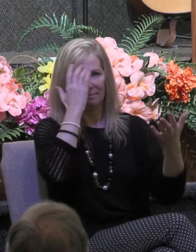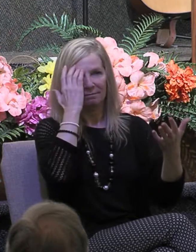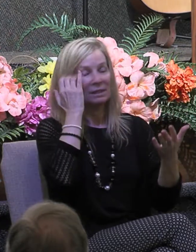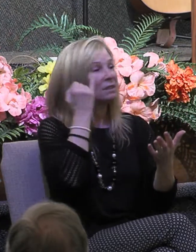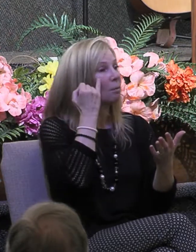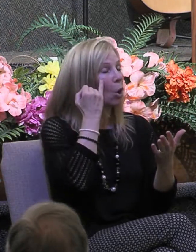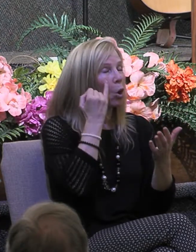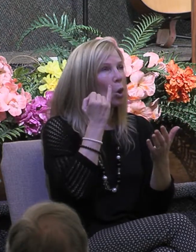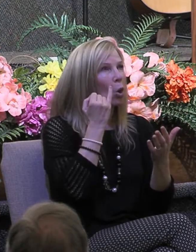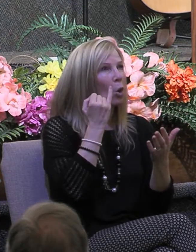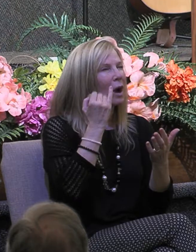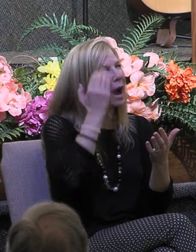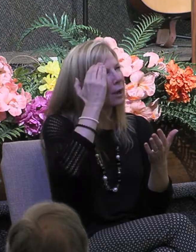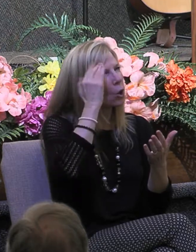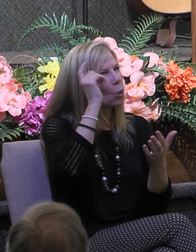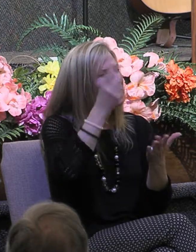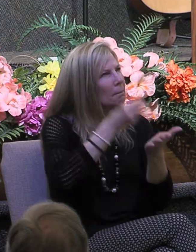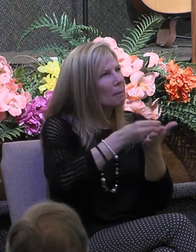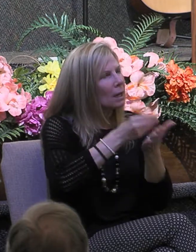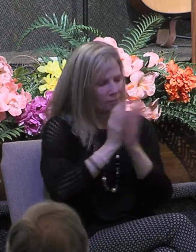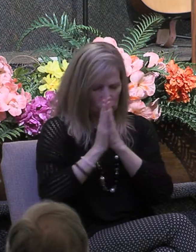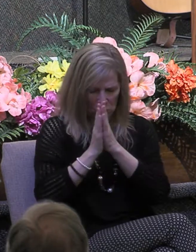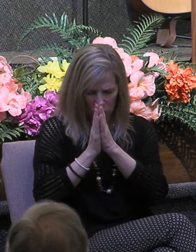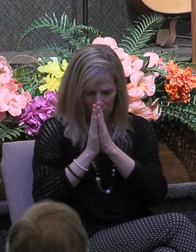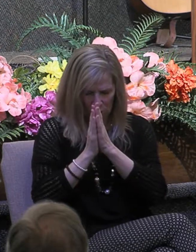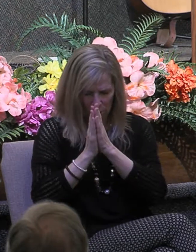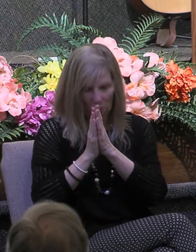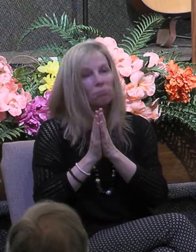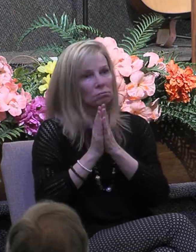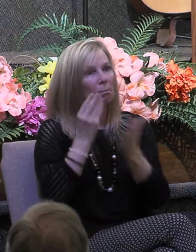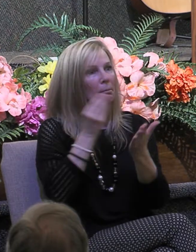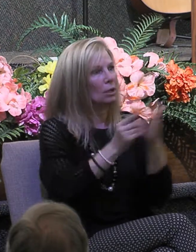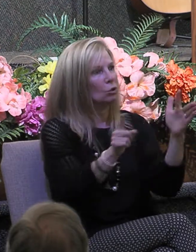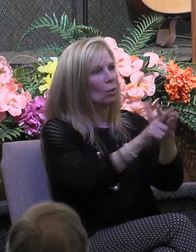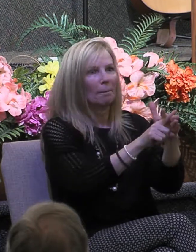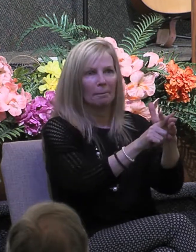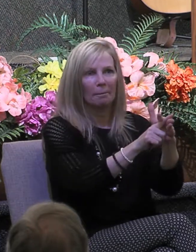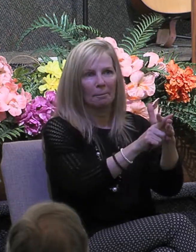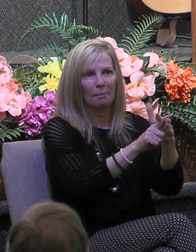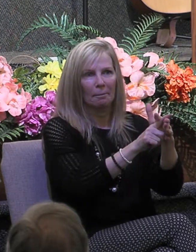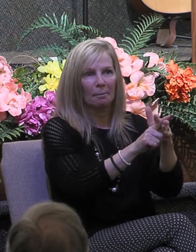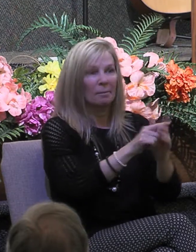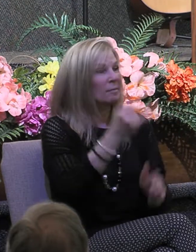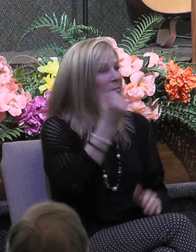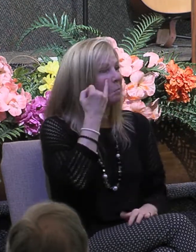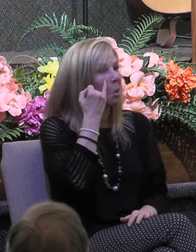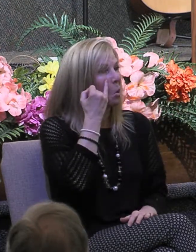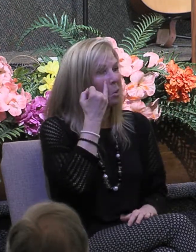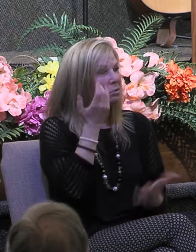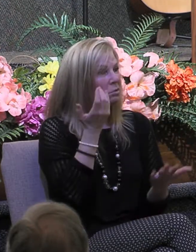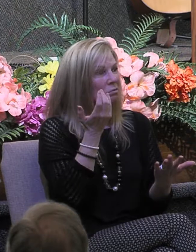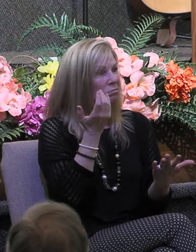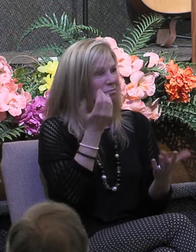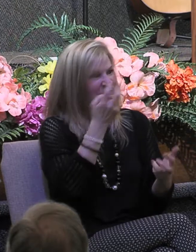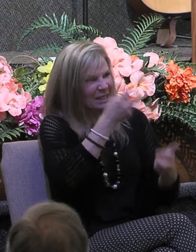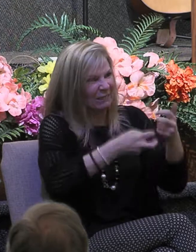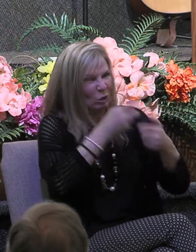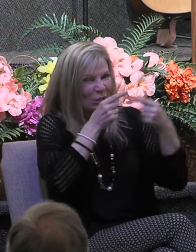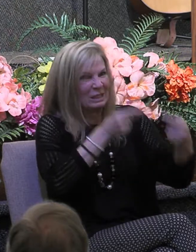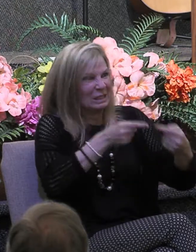to come in and it would come in with this gift one could courageously conquer difficult mission fields for